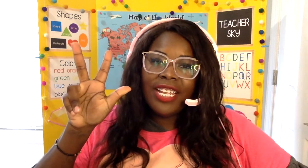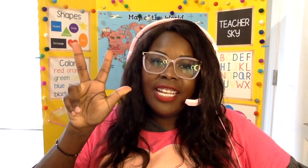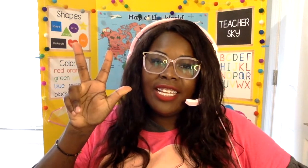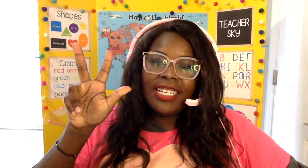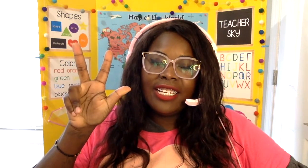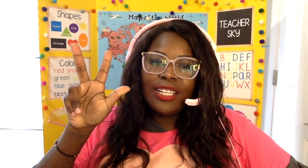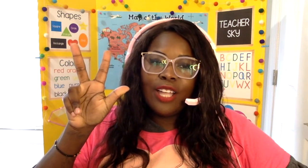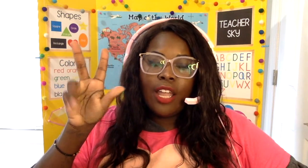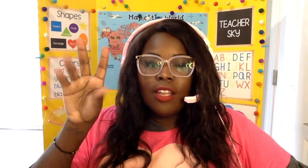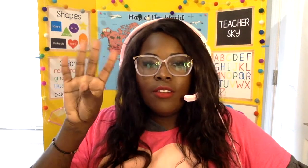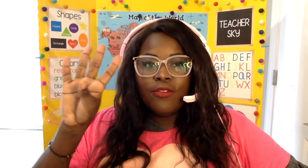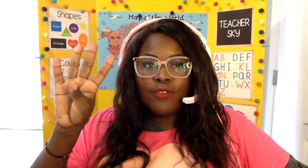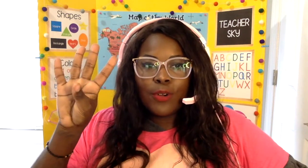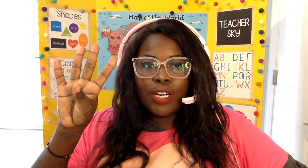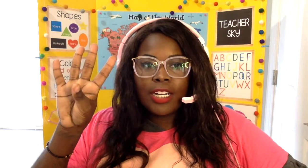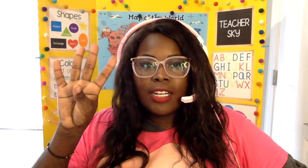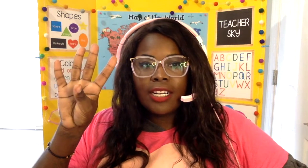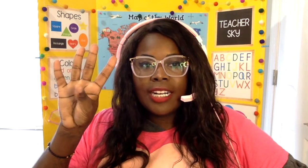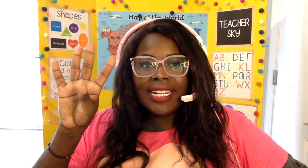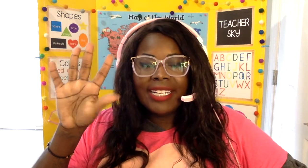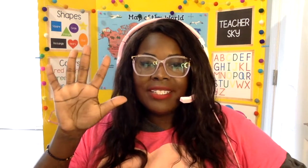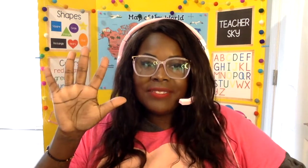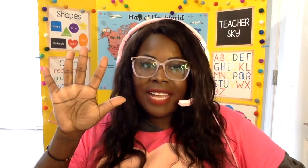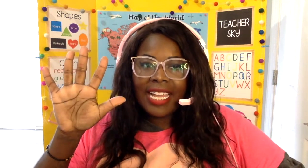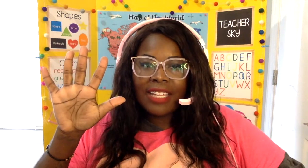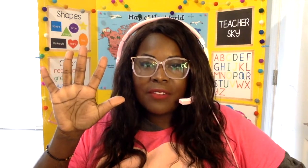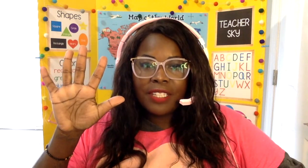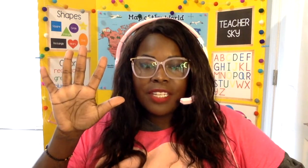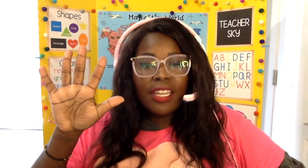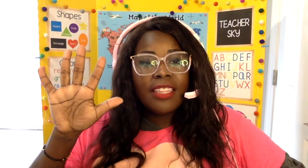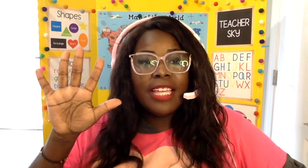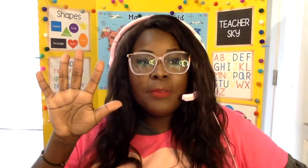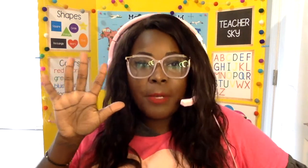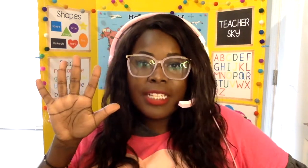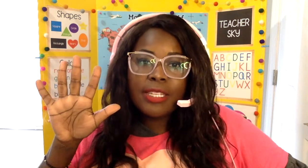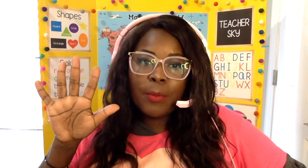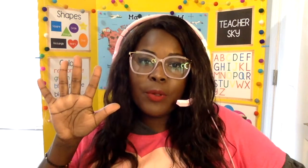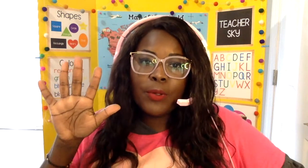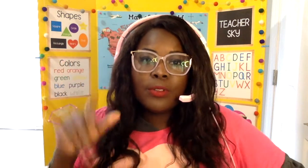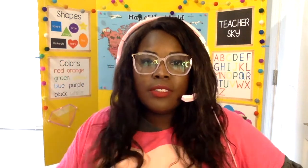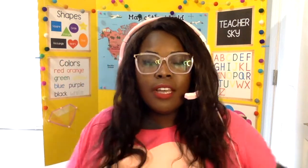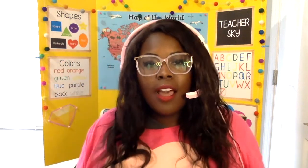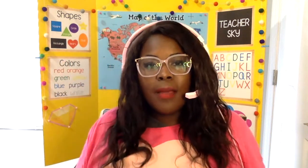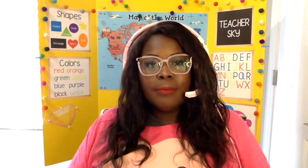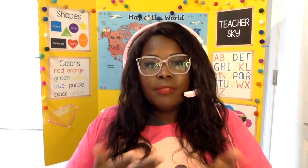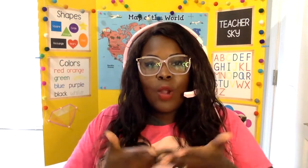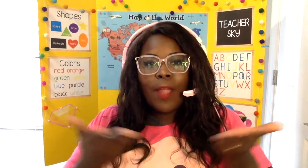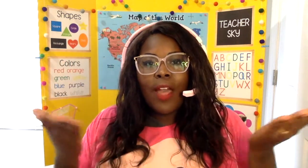four five that's pretty typical around